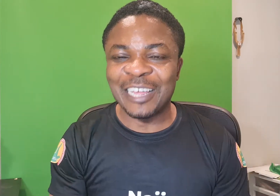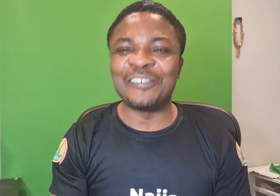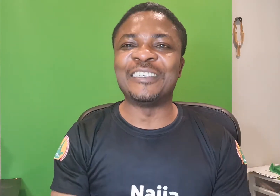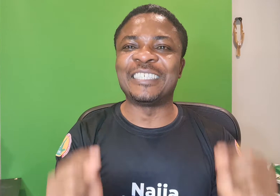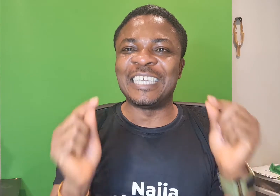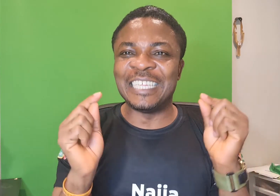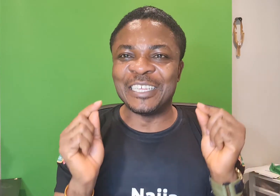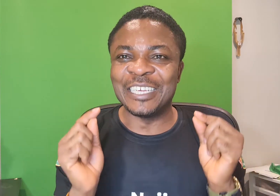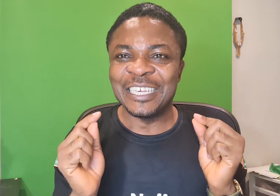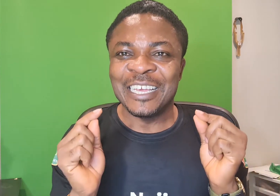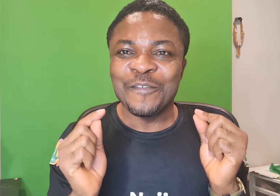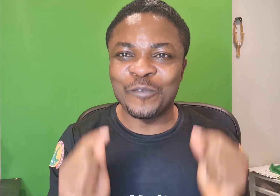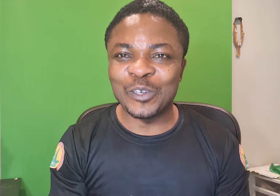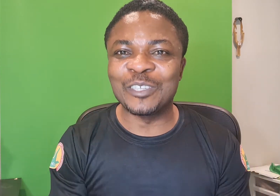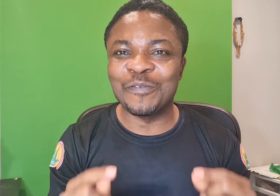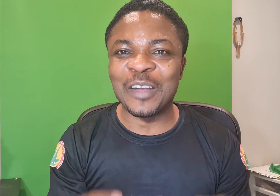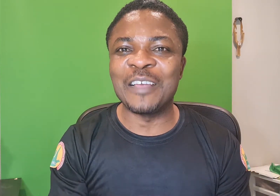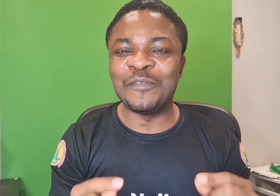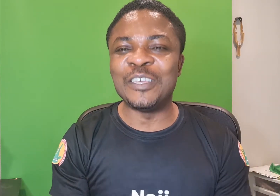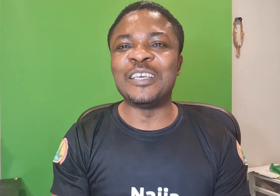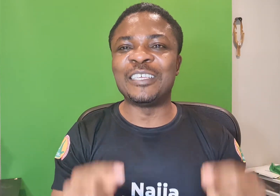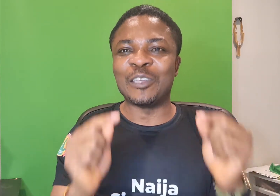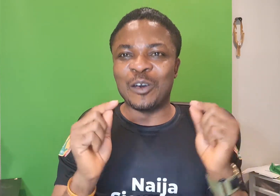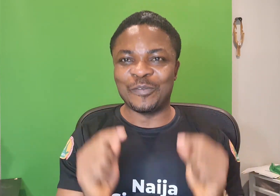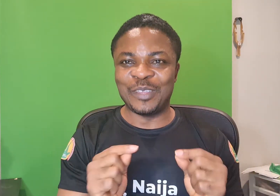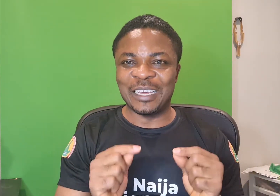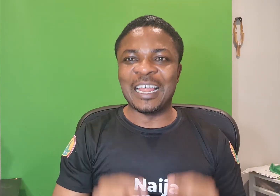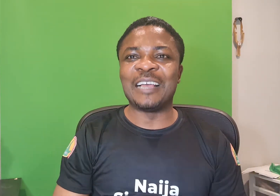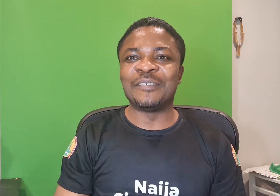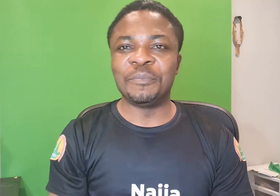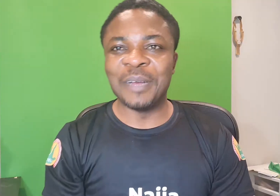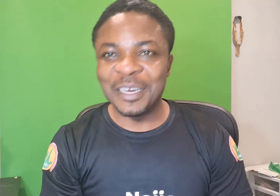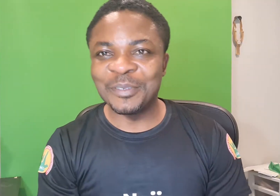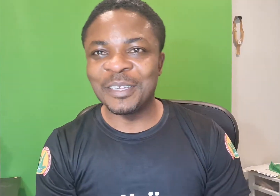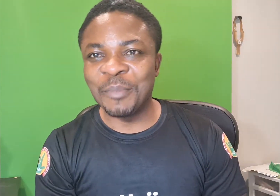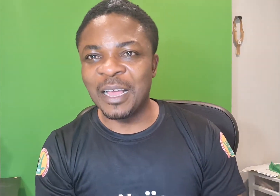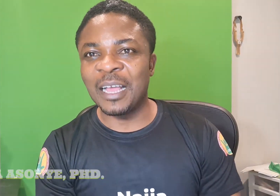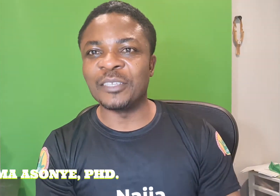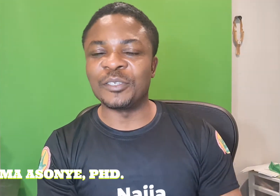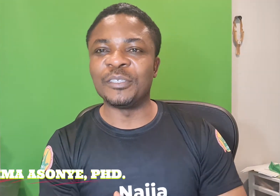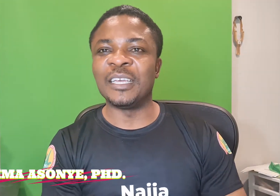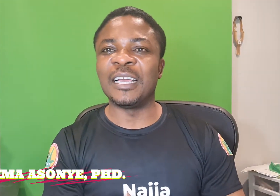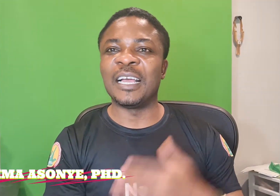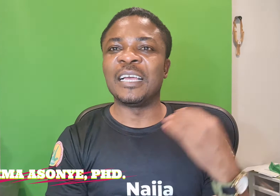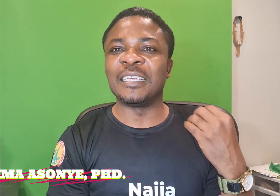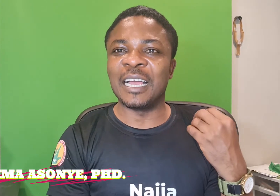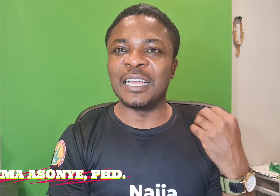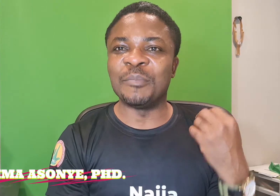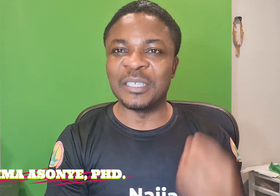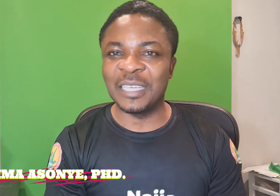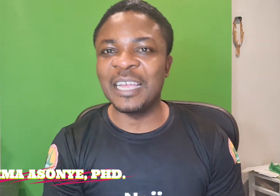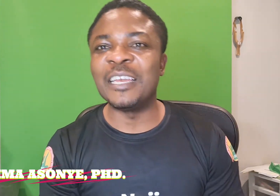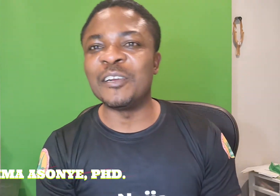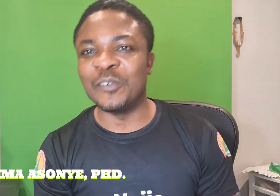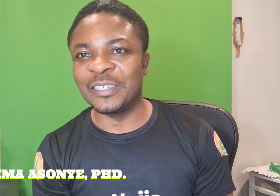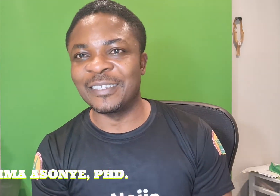language in the first five years of their life. My name is Ima Asonye and I am a sign linguist.